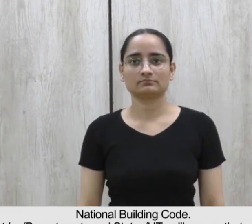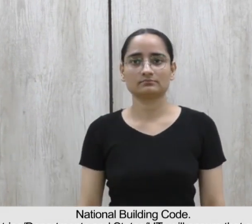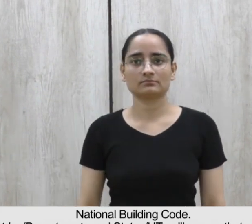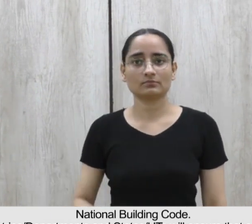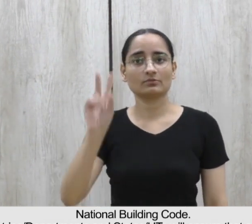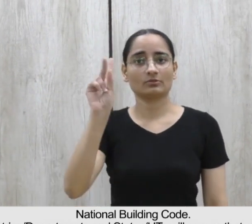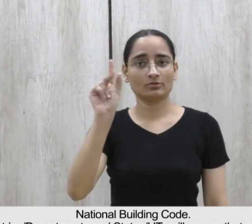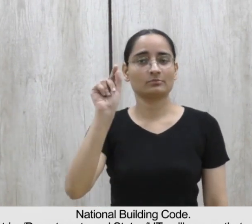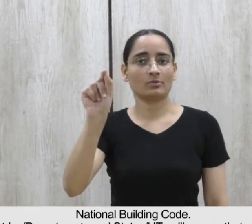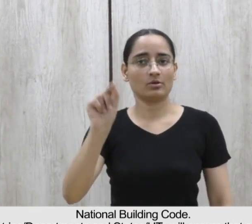The second point,